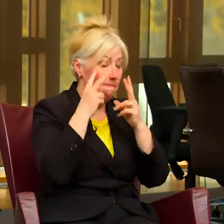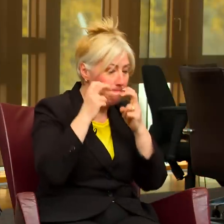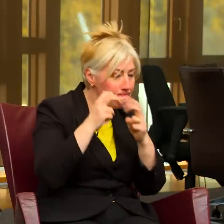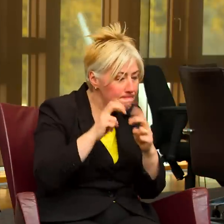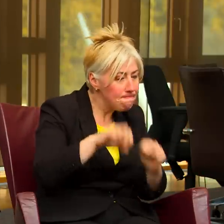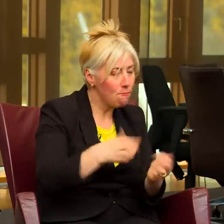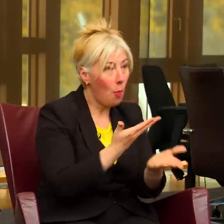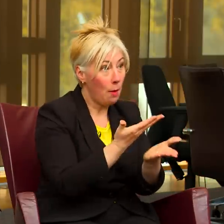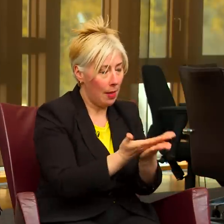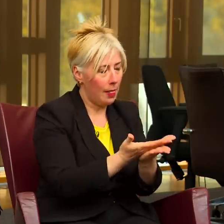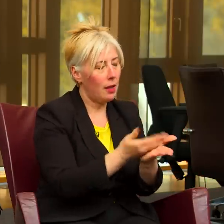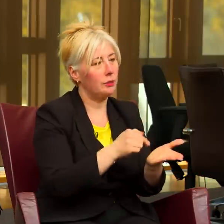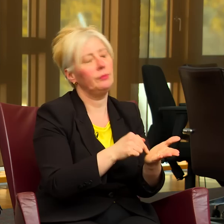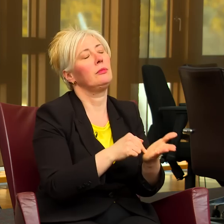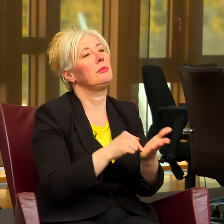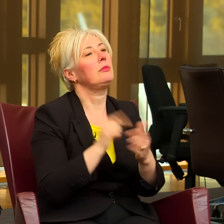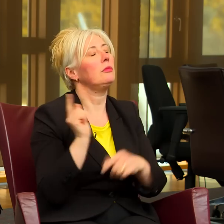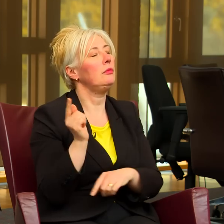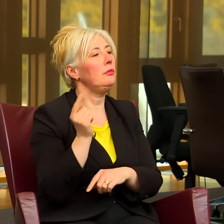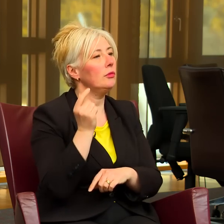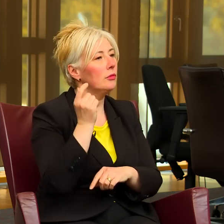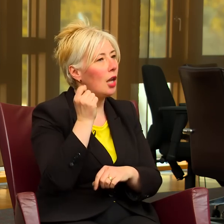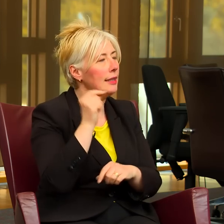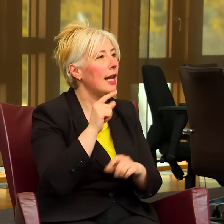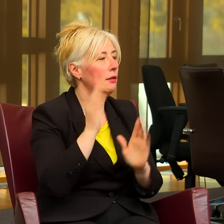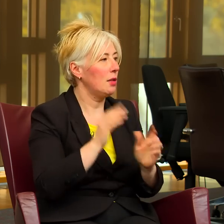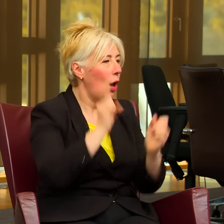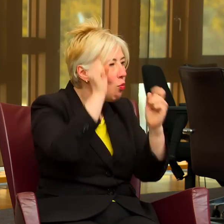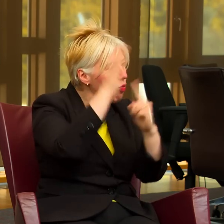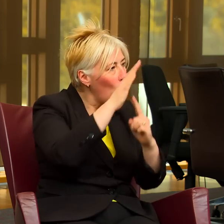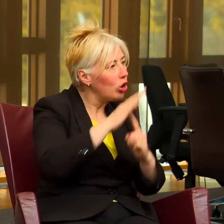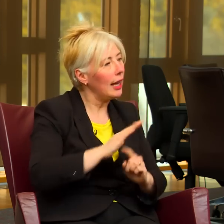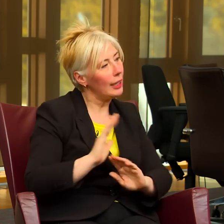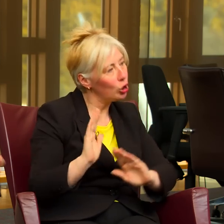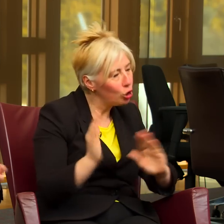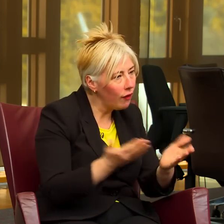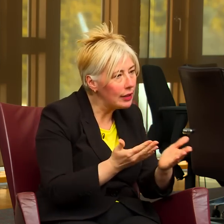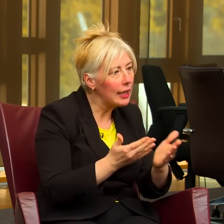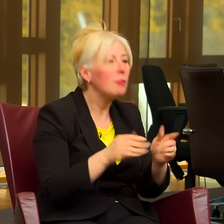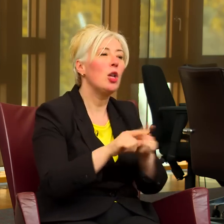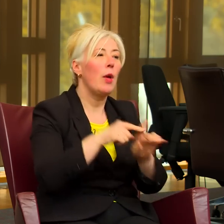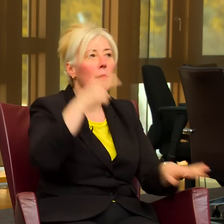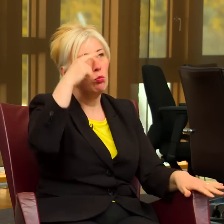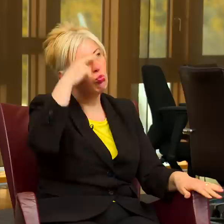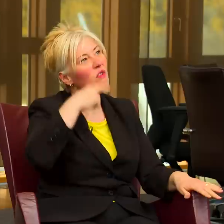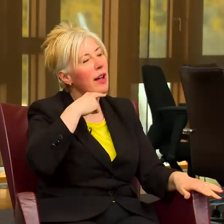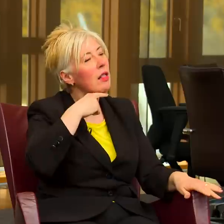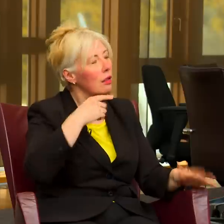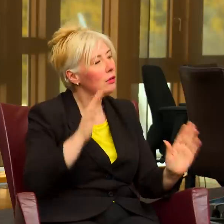we understand that it's about prioritising services and it's also about the but we hope that the